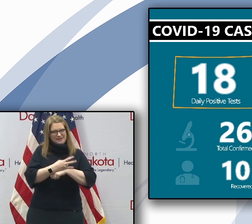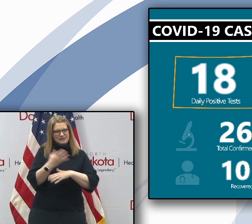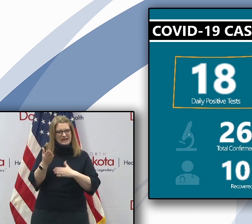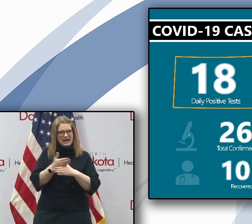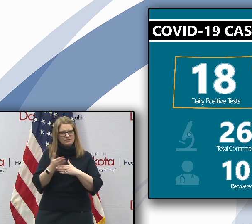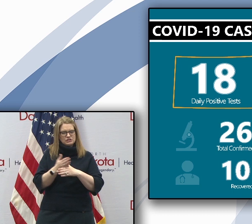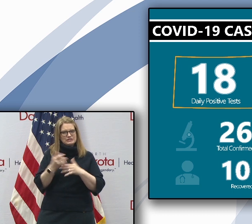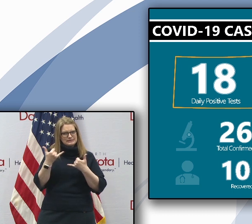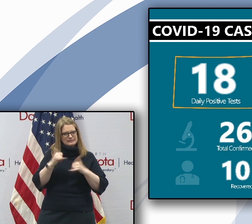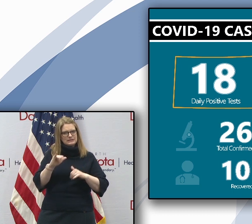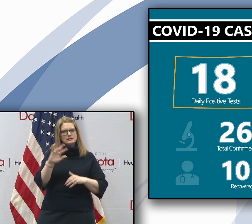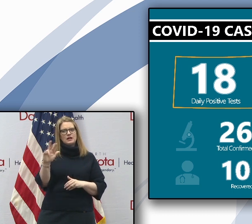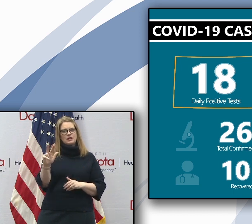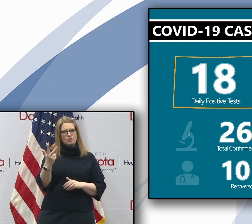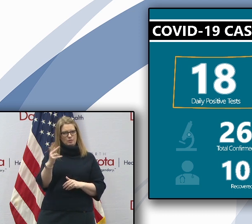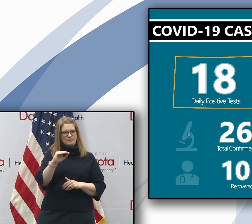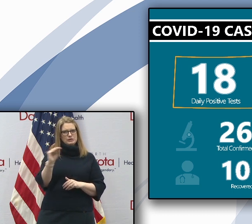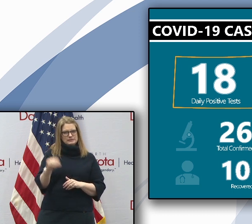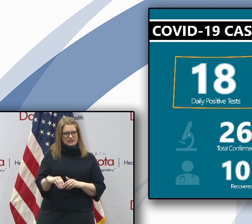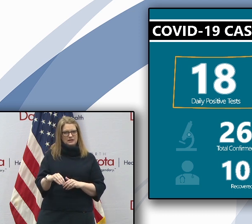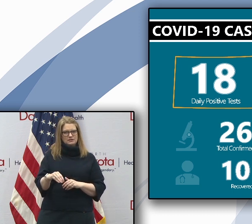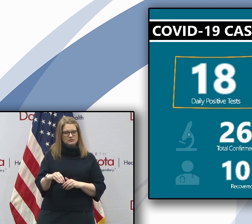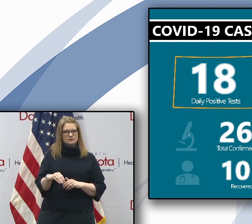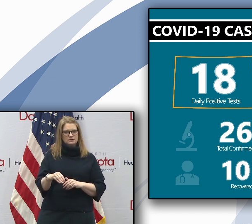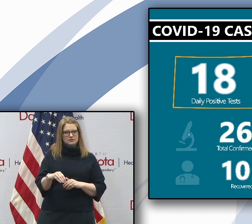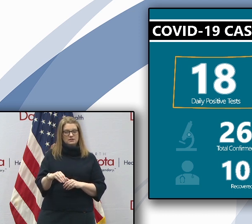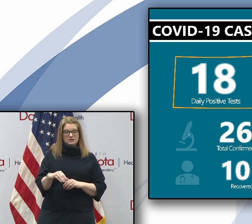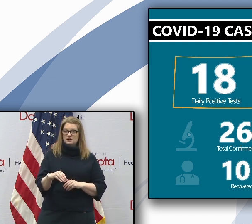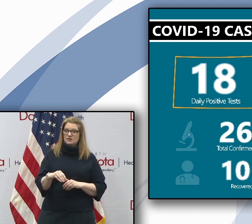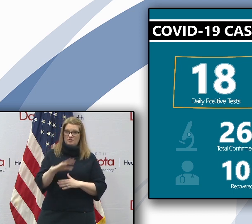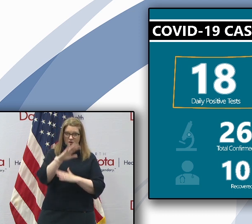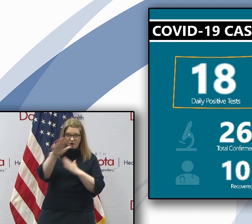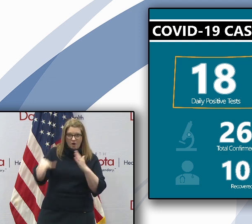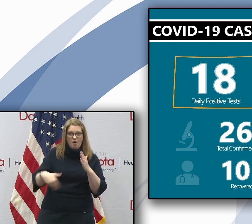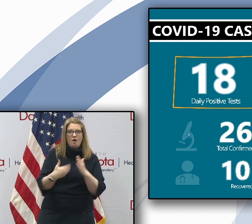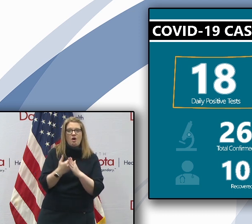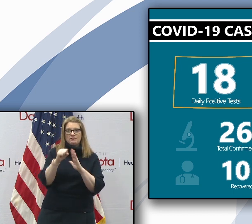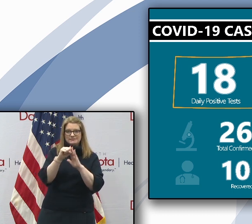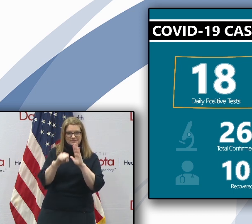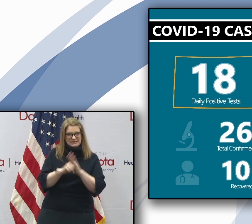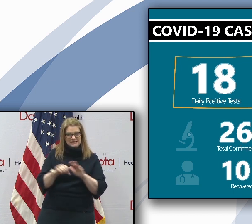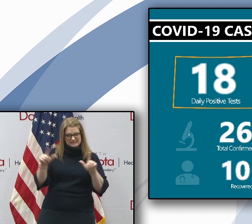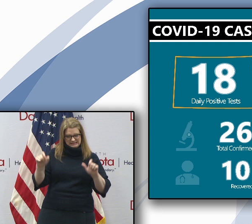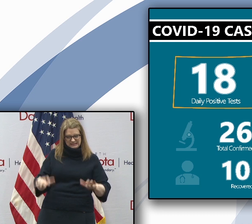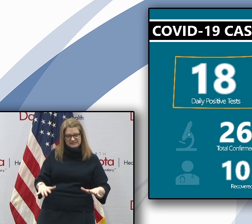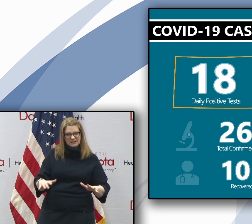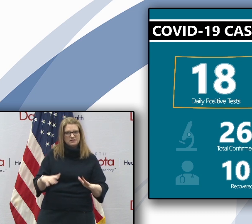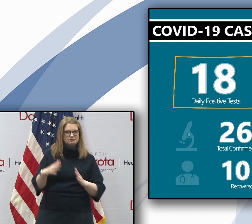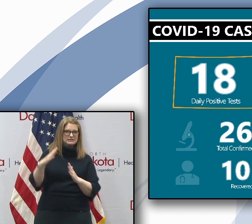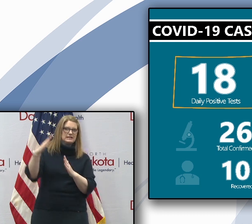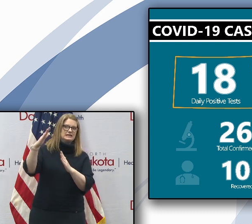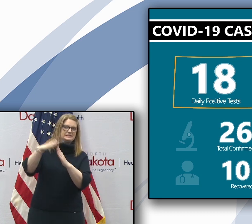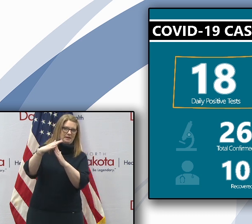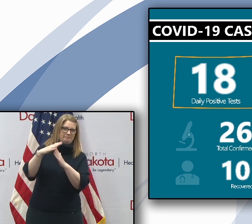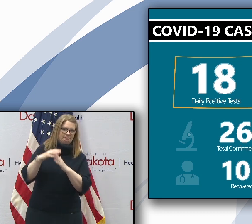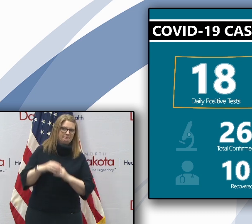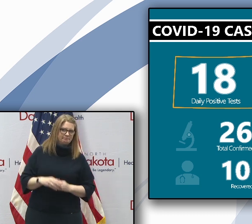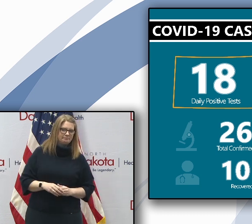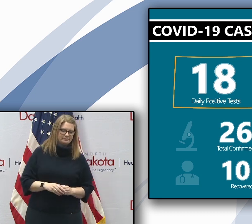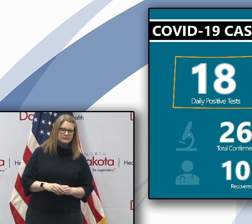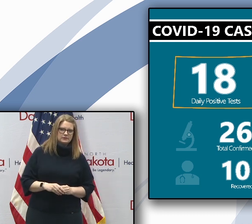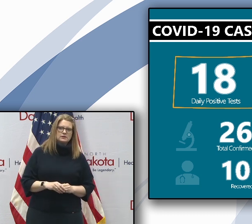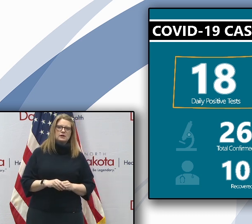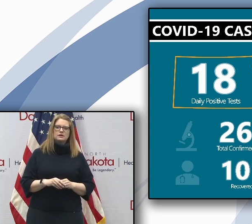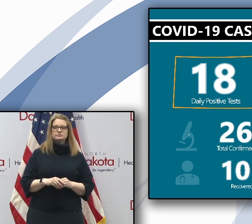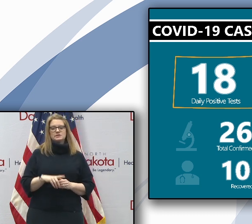3%, that's still in the, among the top of all the states in terms of those tested versus those are becoming positive. So